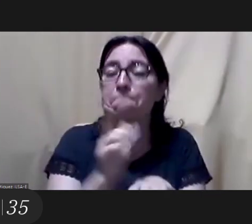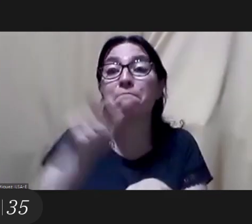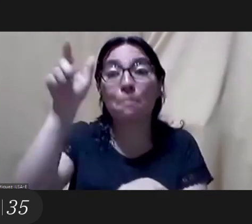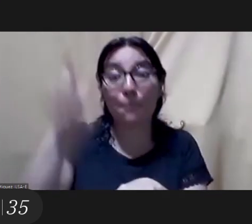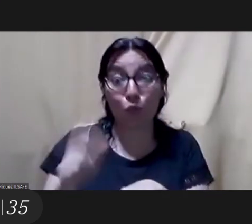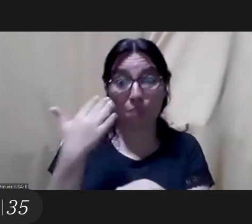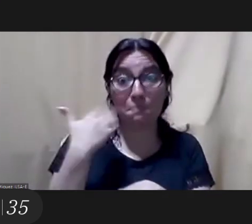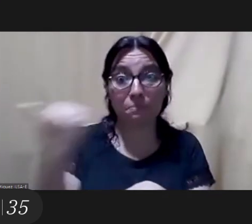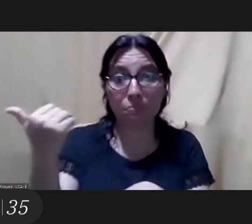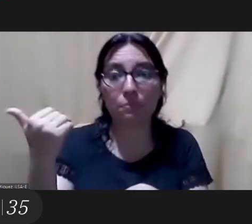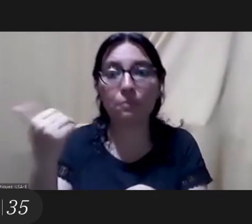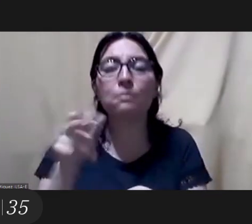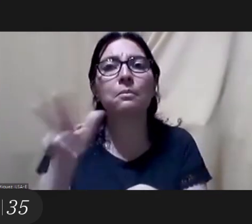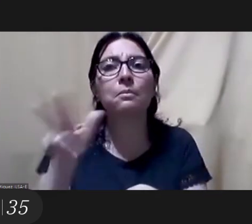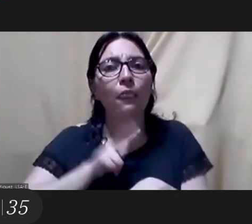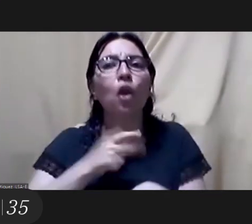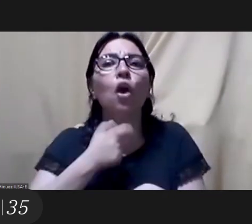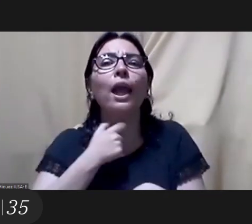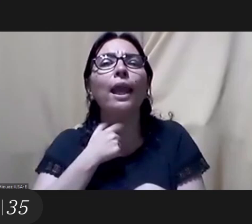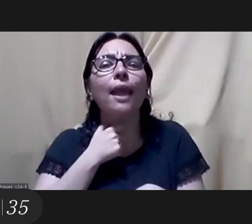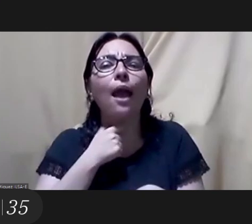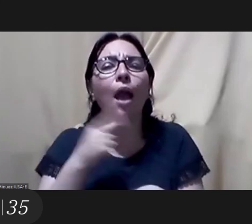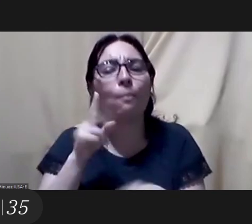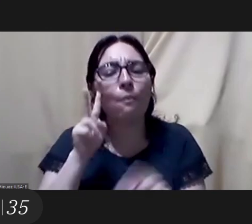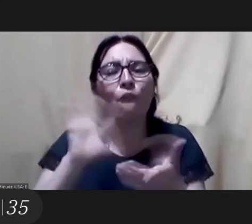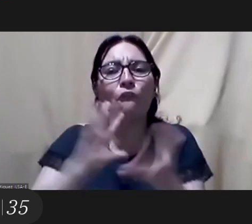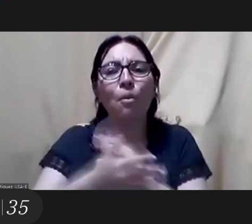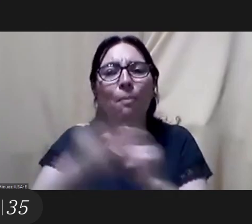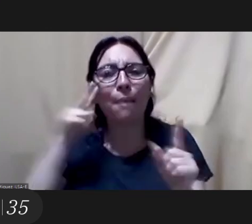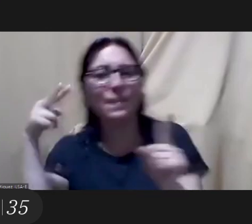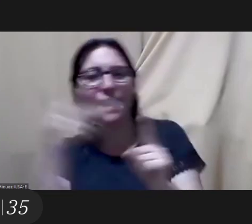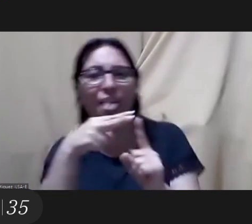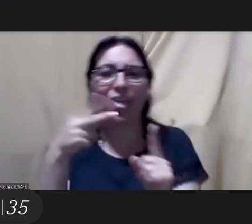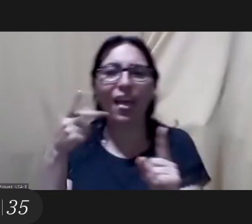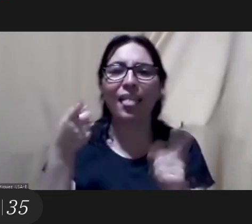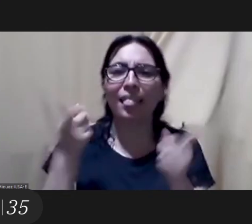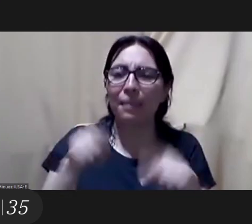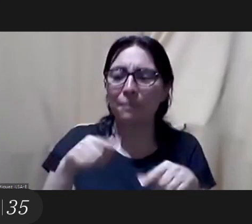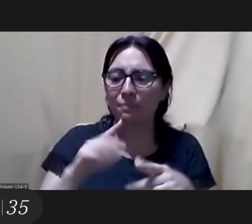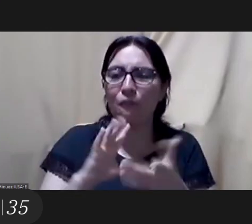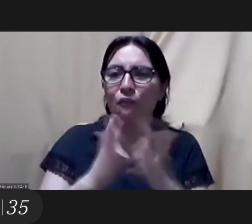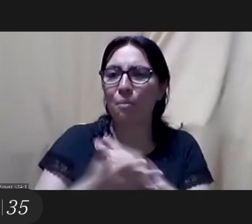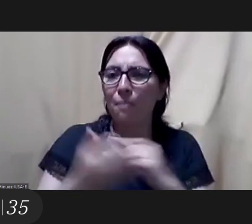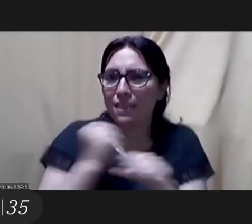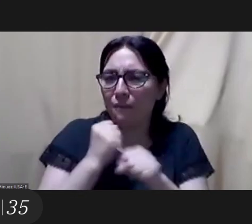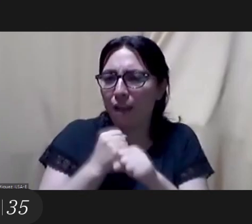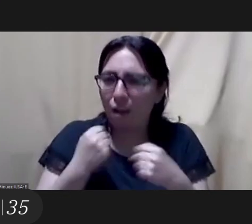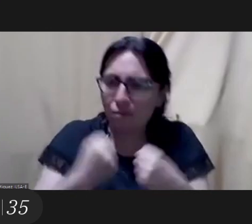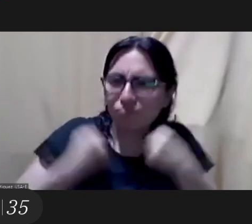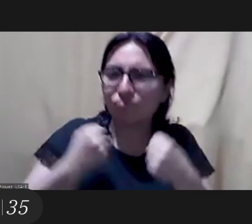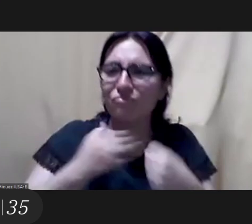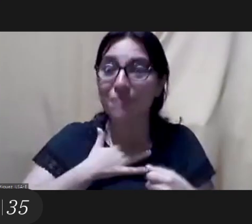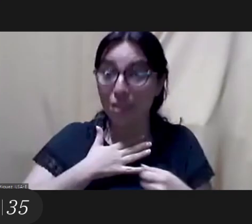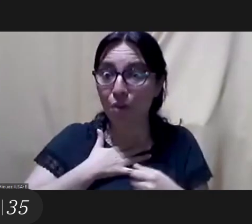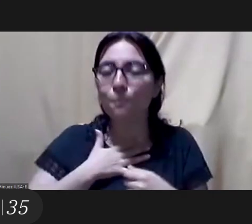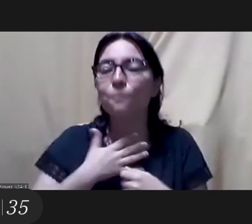called me actually told me that she wanted to include that different perspective that i could bring